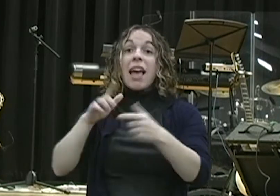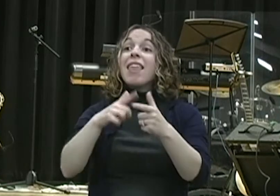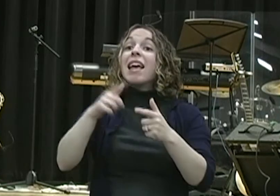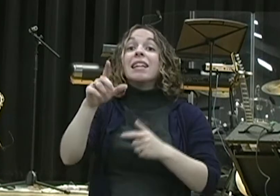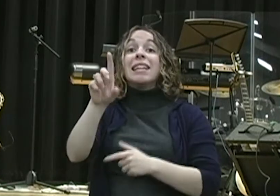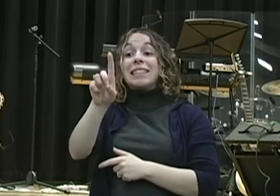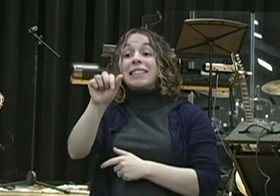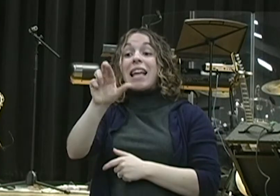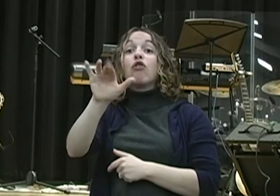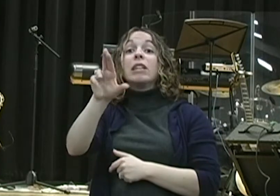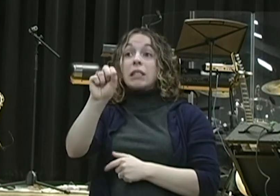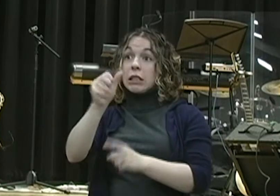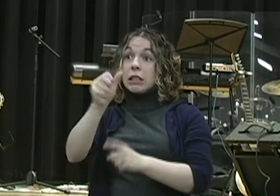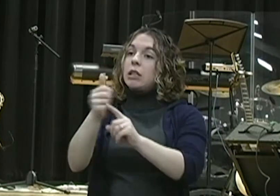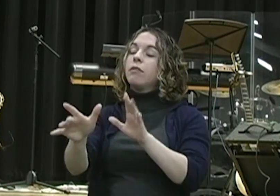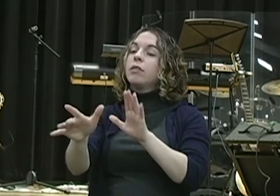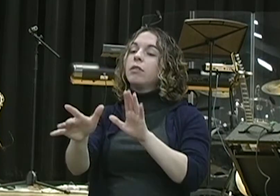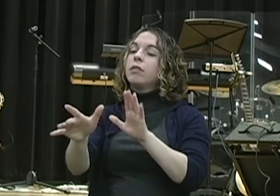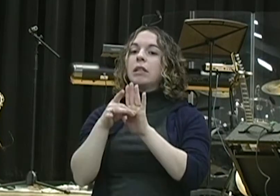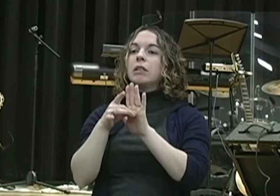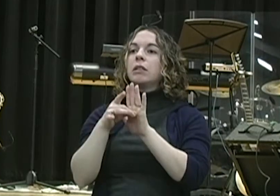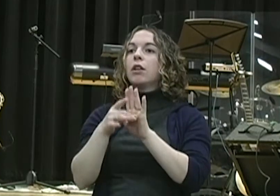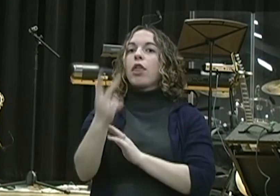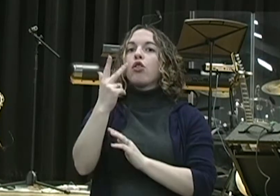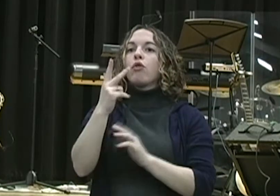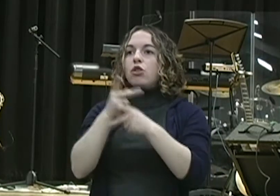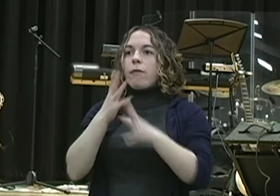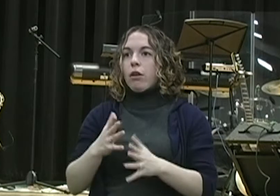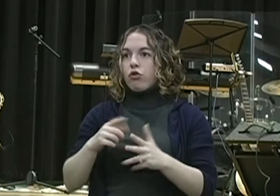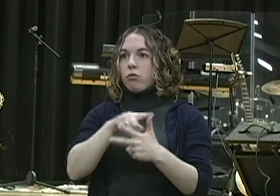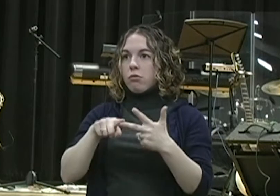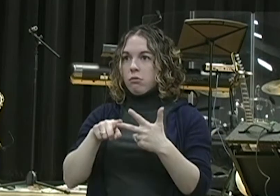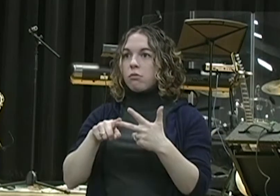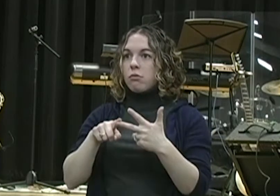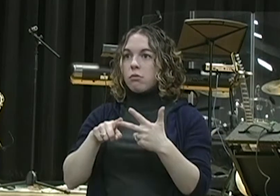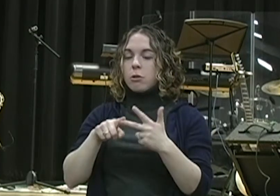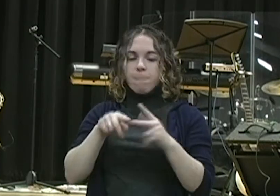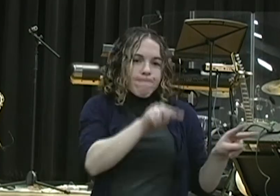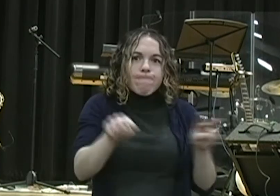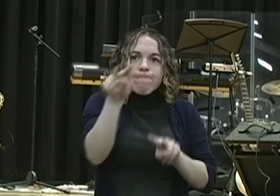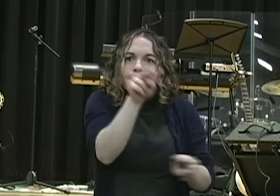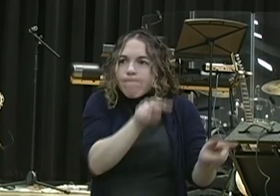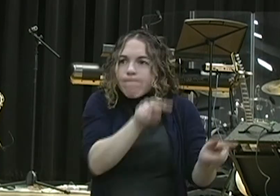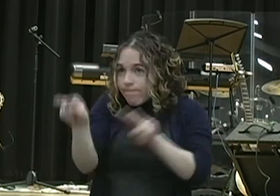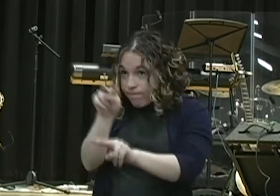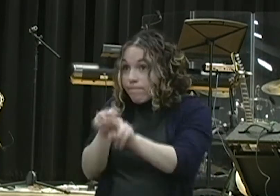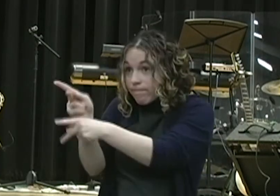of whom Daniel was one. And these satraps might be accountable to them, and that the king might not suffer loss. So Darius